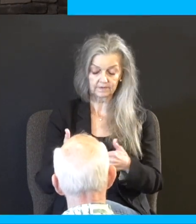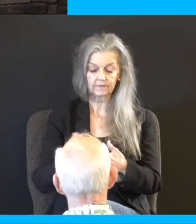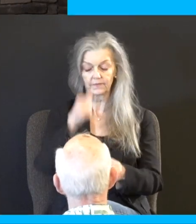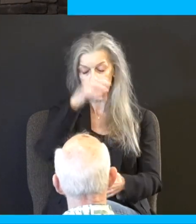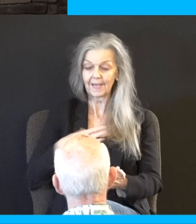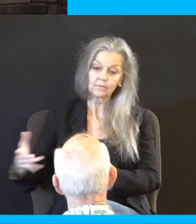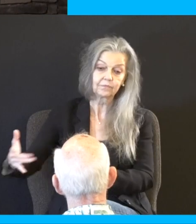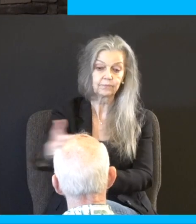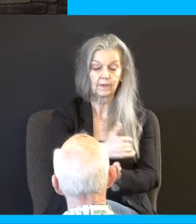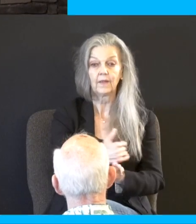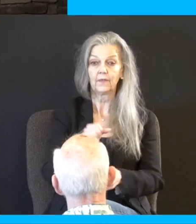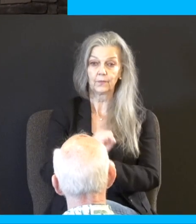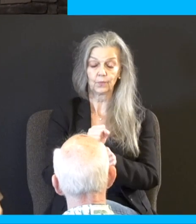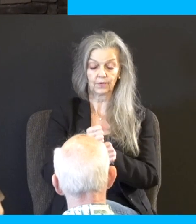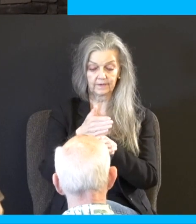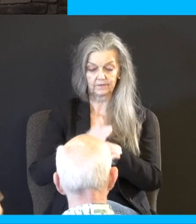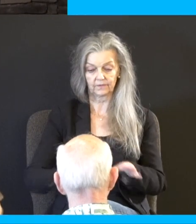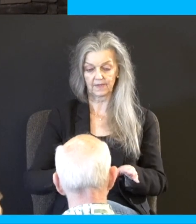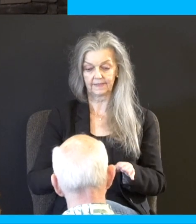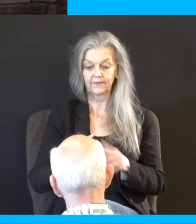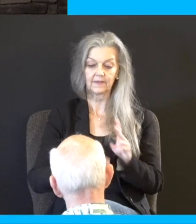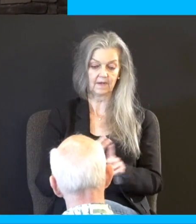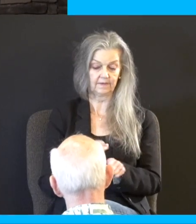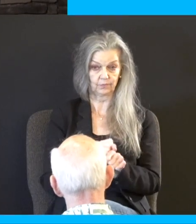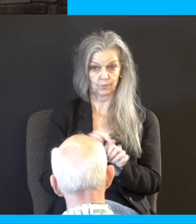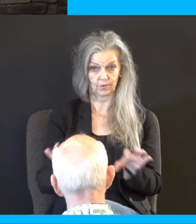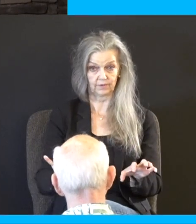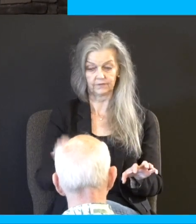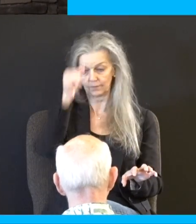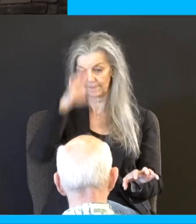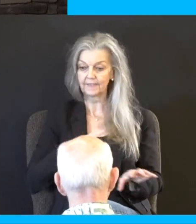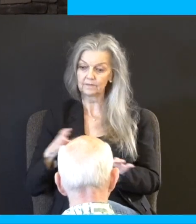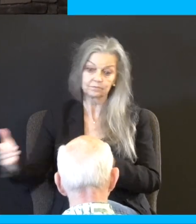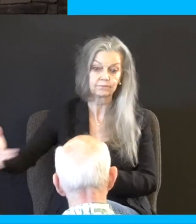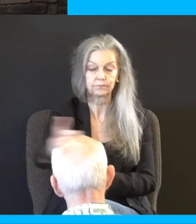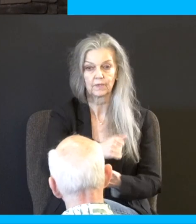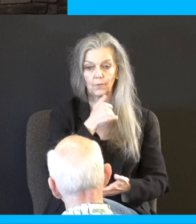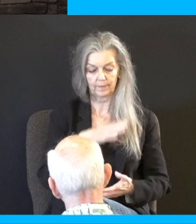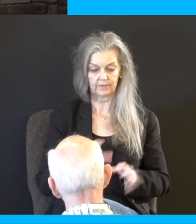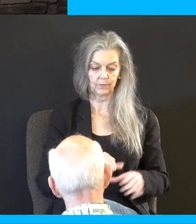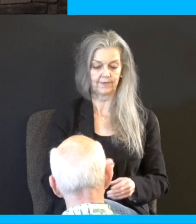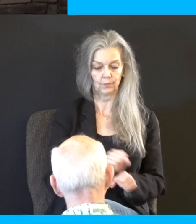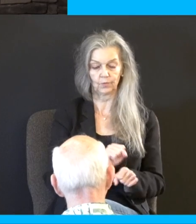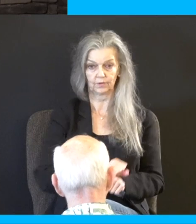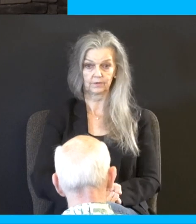is divided by the type of labor that they do. So even in the book of Ruth, you can verify Boaz in dealing with his servants and his handmaidens